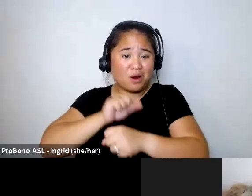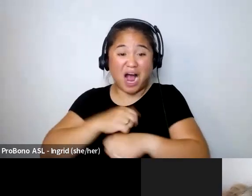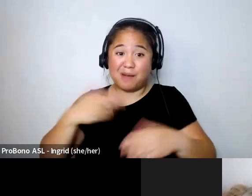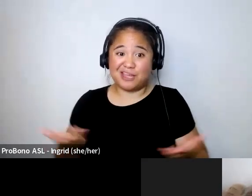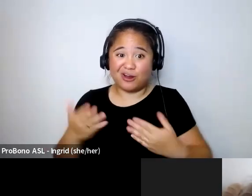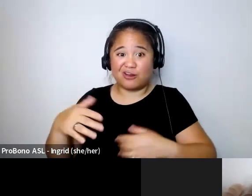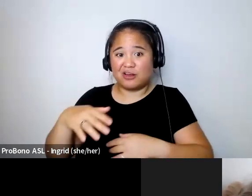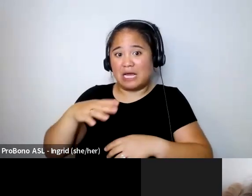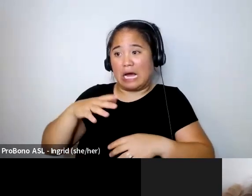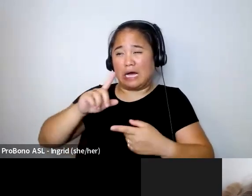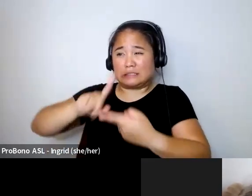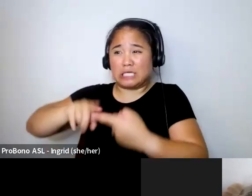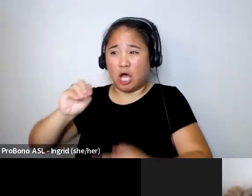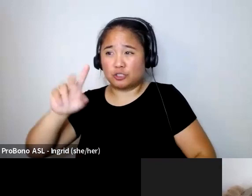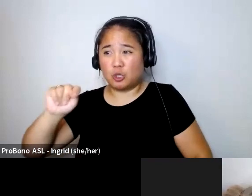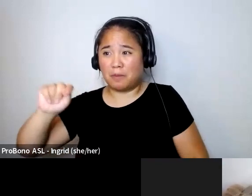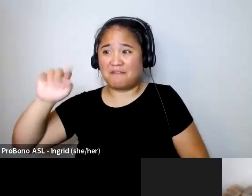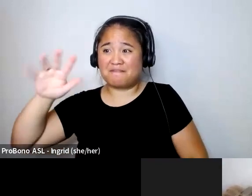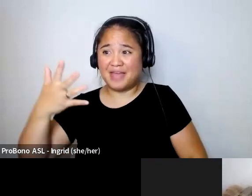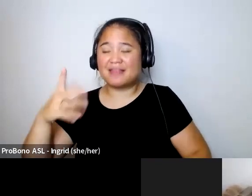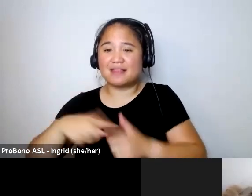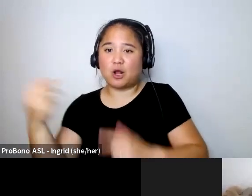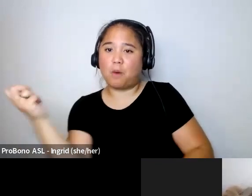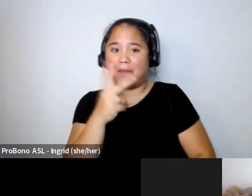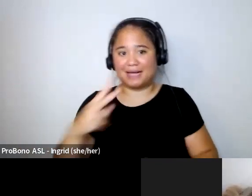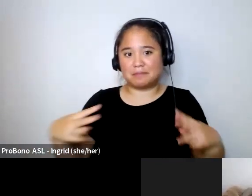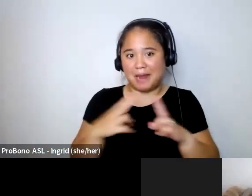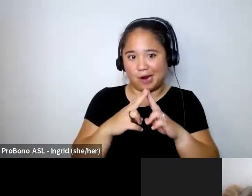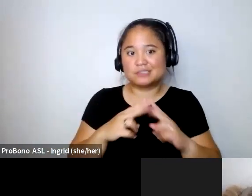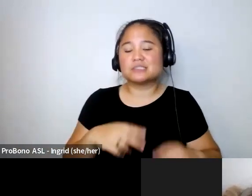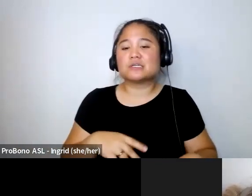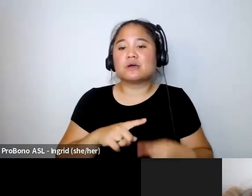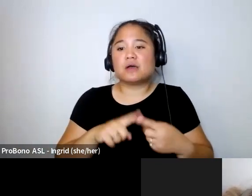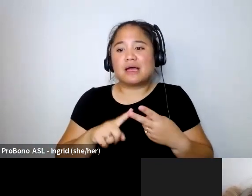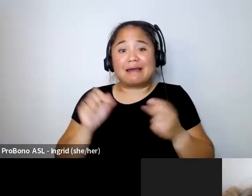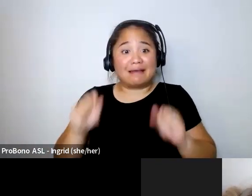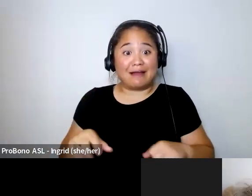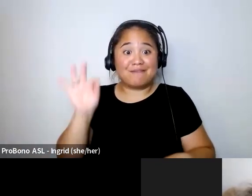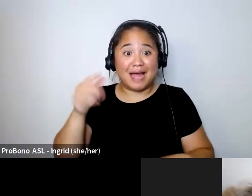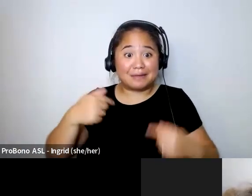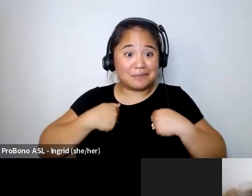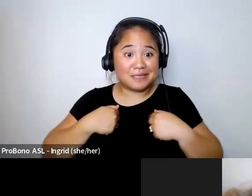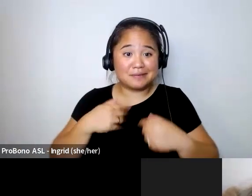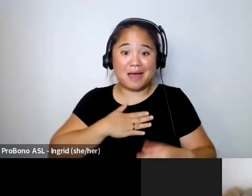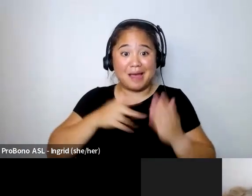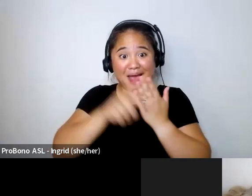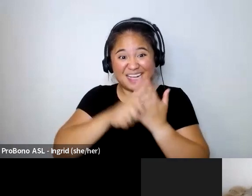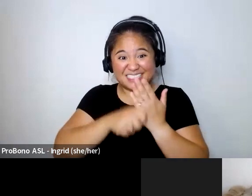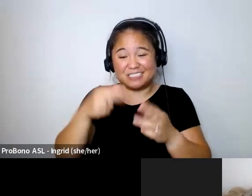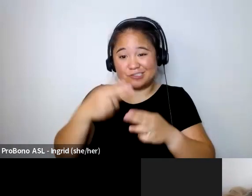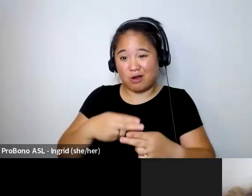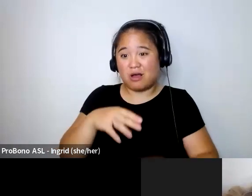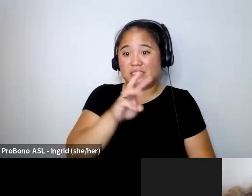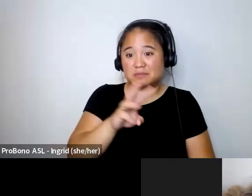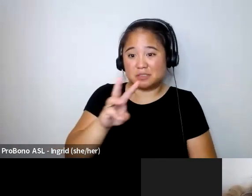october 5th i think i go back to paris and people can find me well my magazine is www